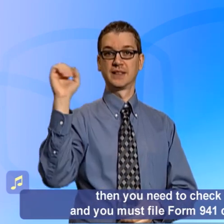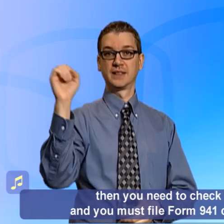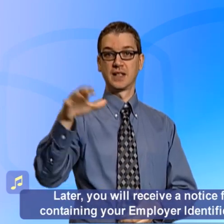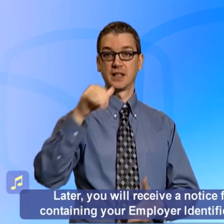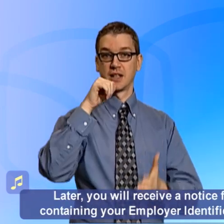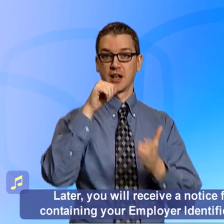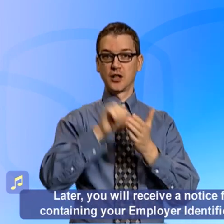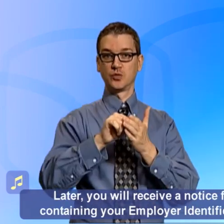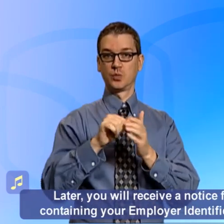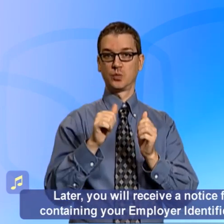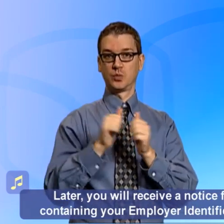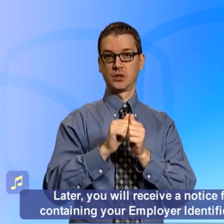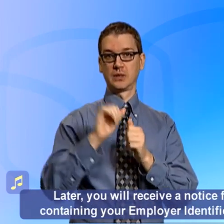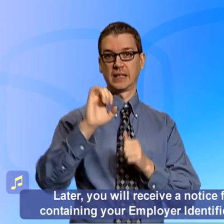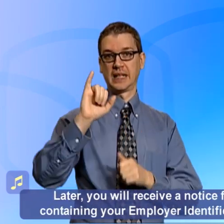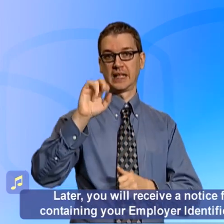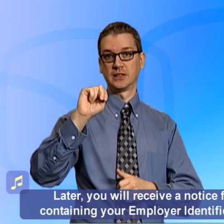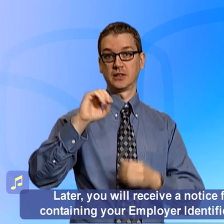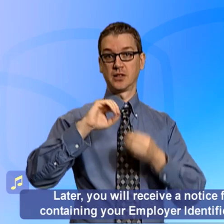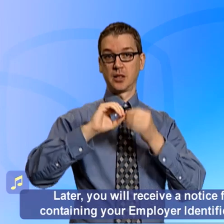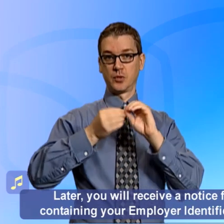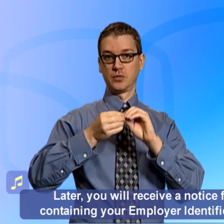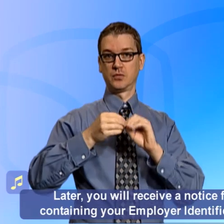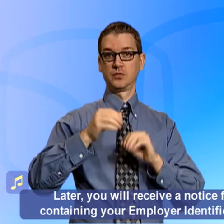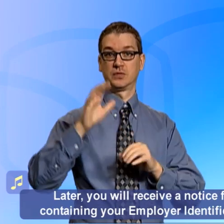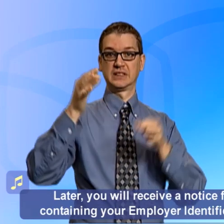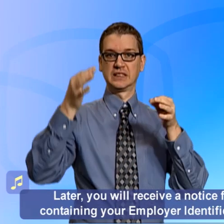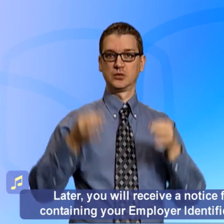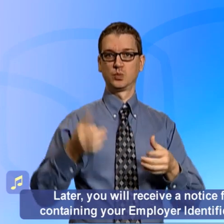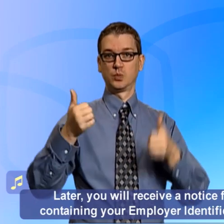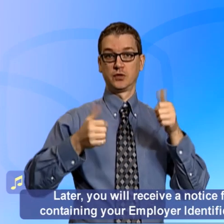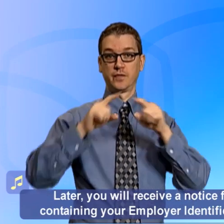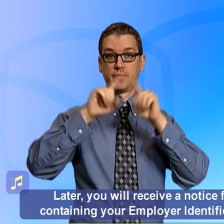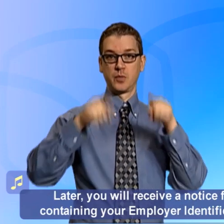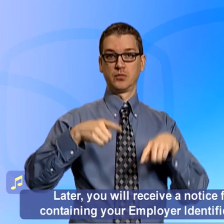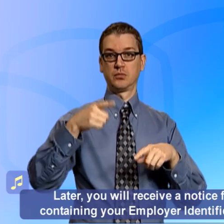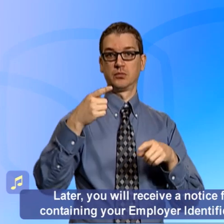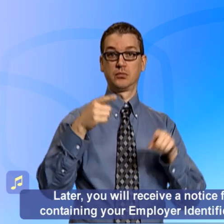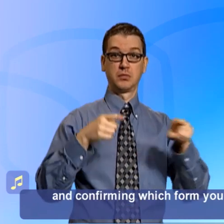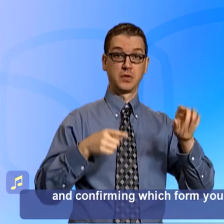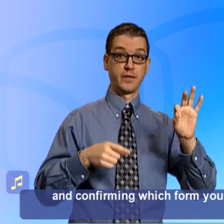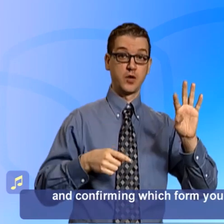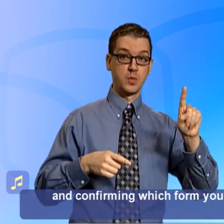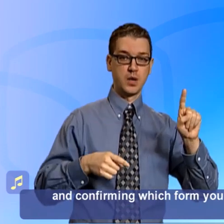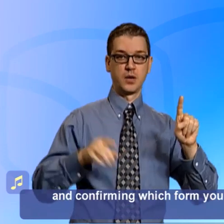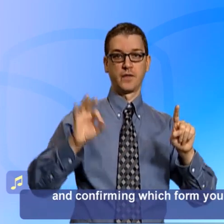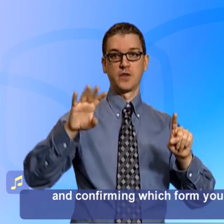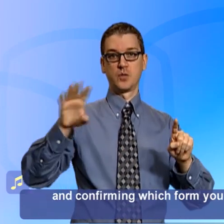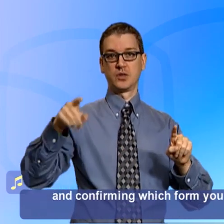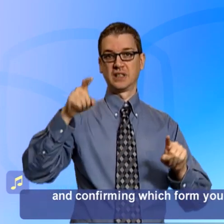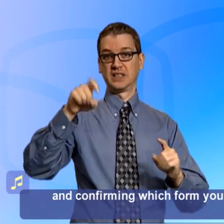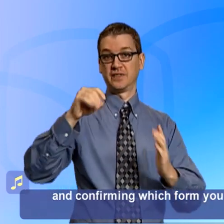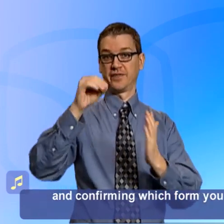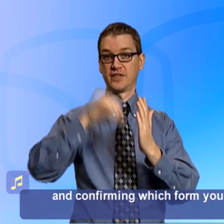Later you will receive a notice from the IRS containing your employer identification number and confirming which form you need to file.